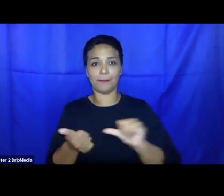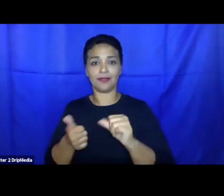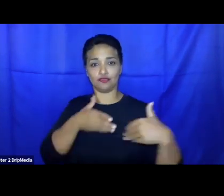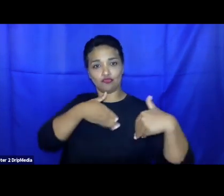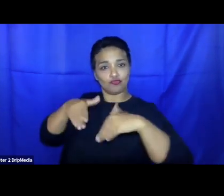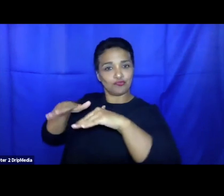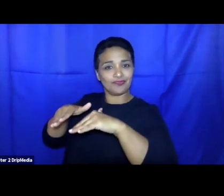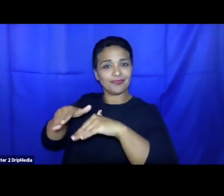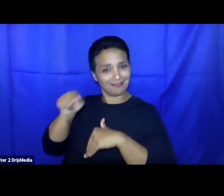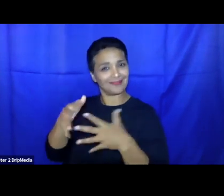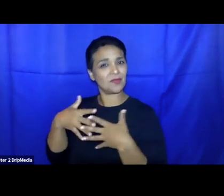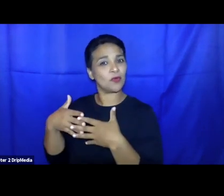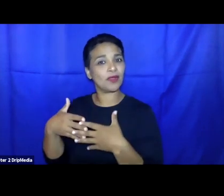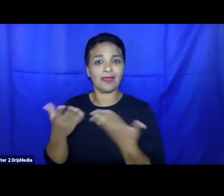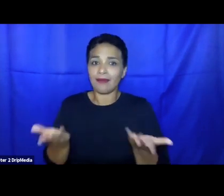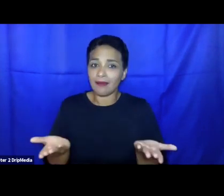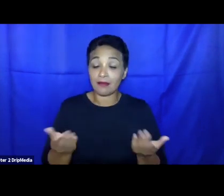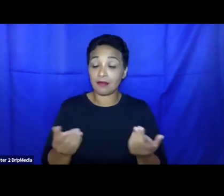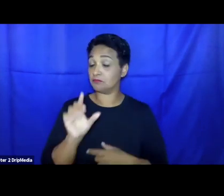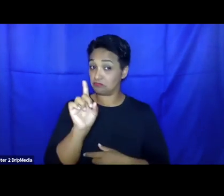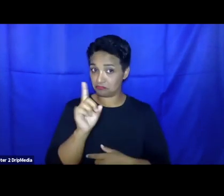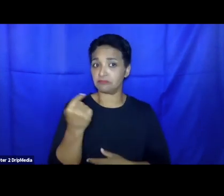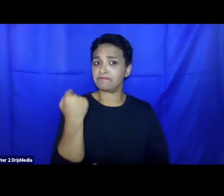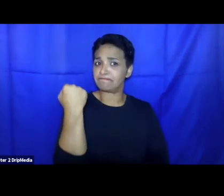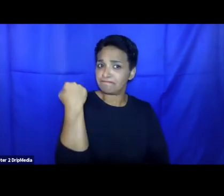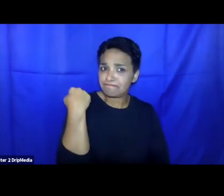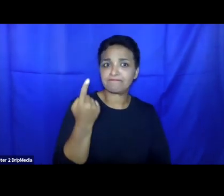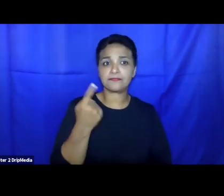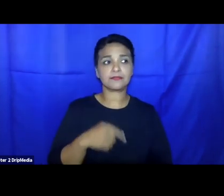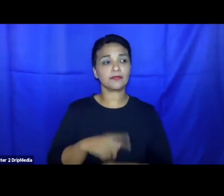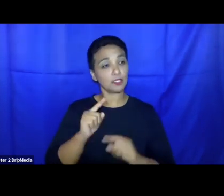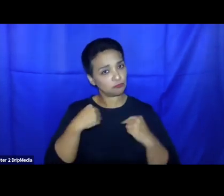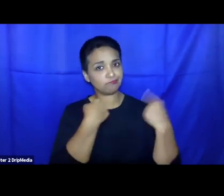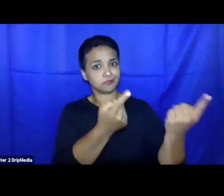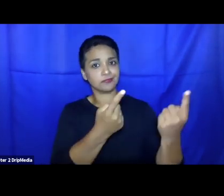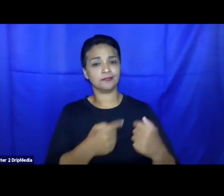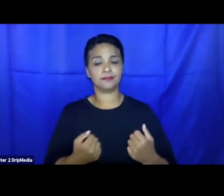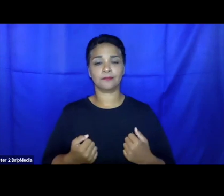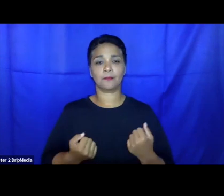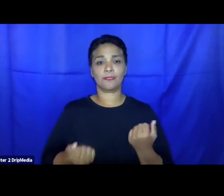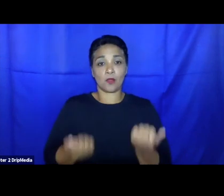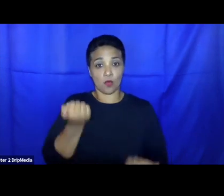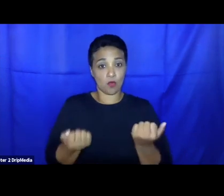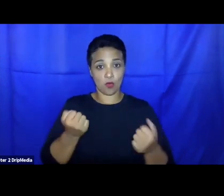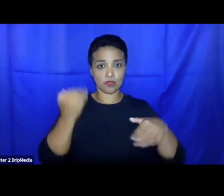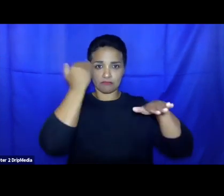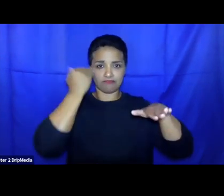so, most recently, that argument succeeded before the federal court, and Canada was found to be